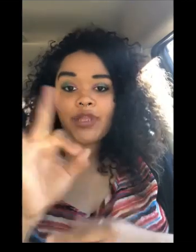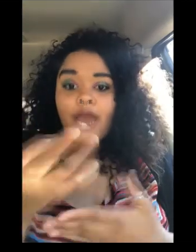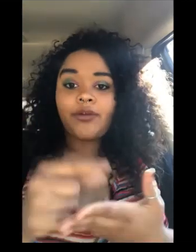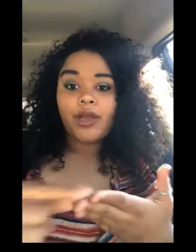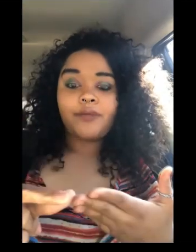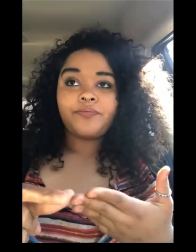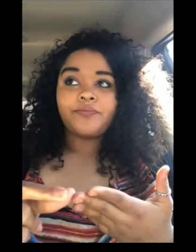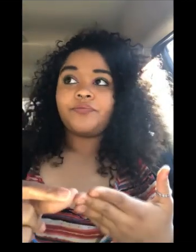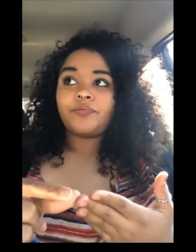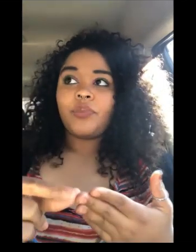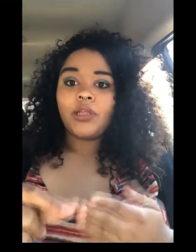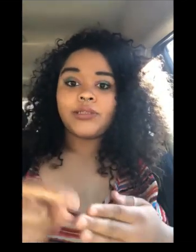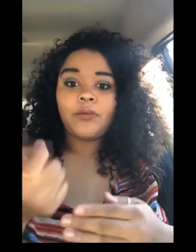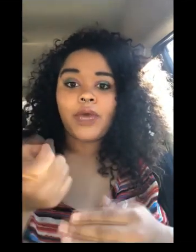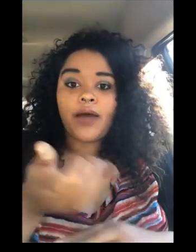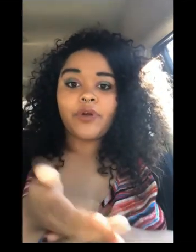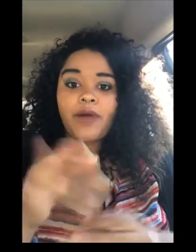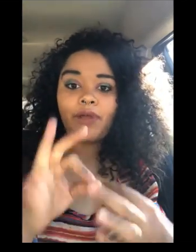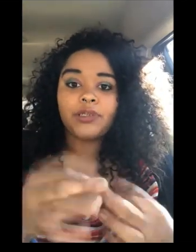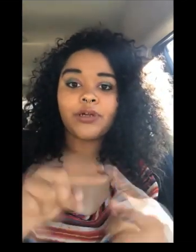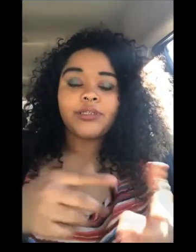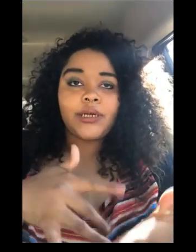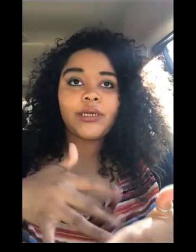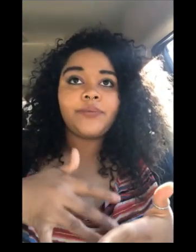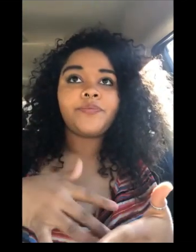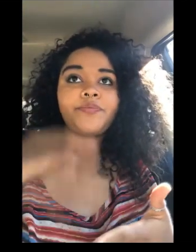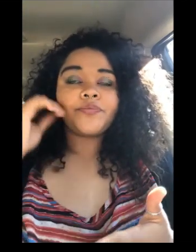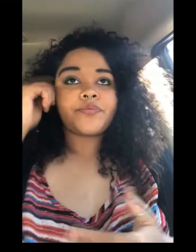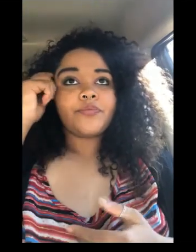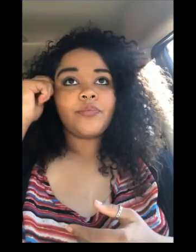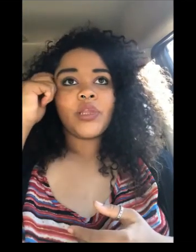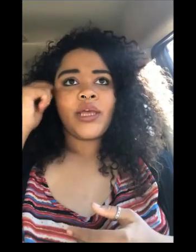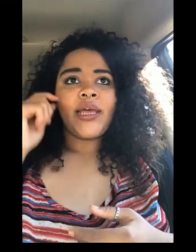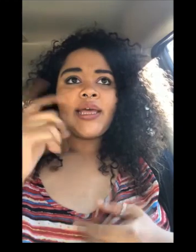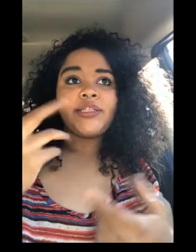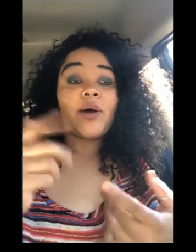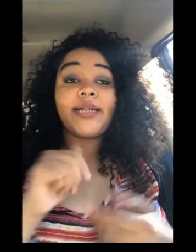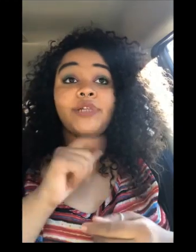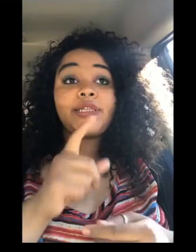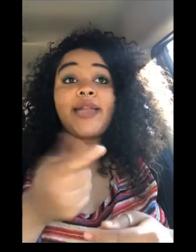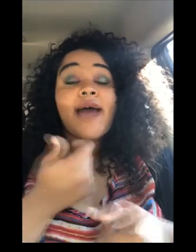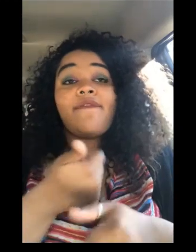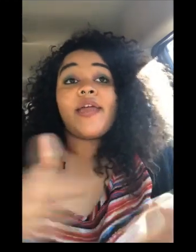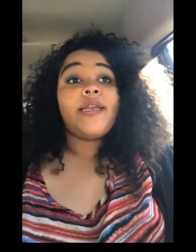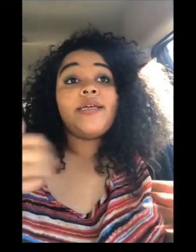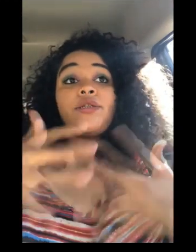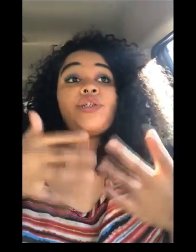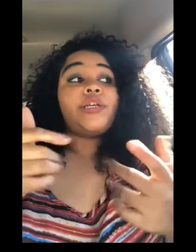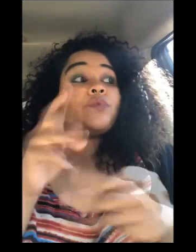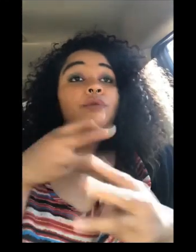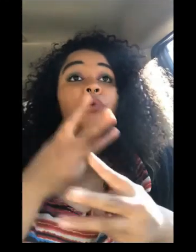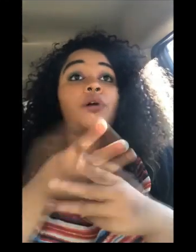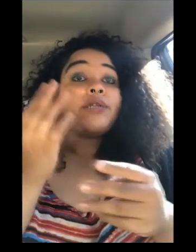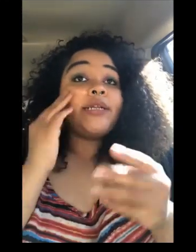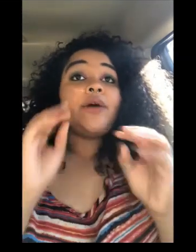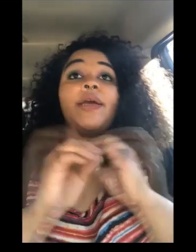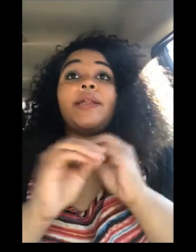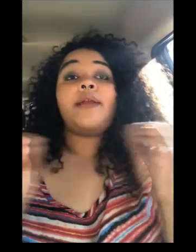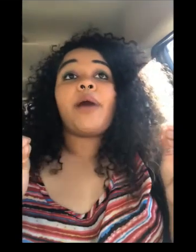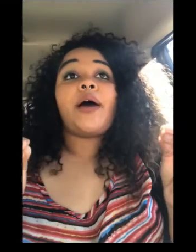the ninth grade that's a little bit after my family started studying and so i really didn't have any association with the world i didn't know anything about